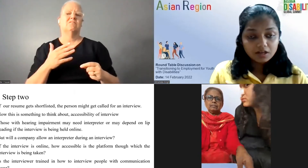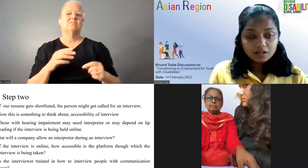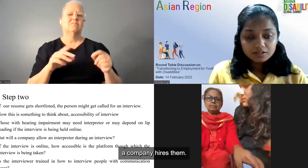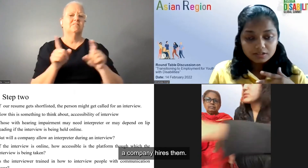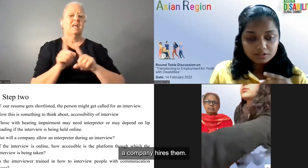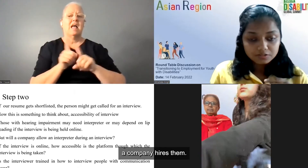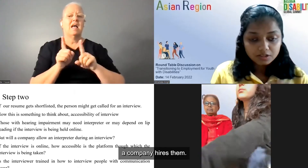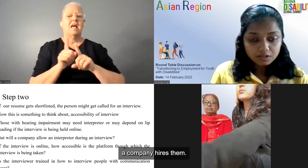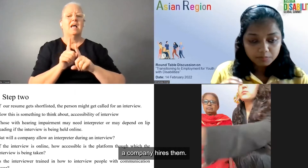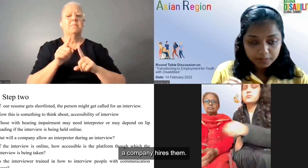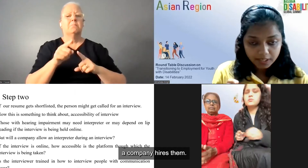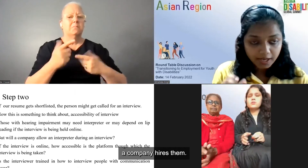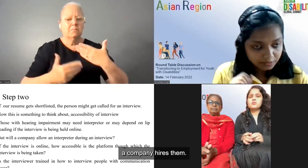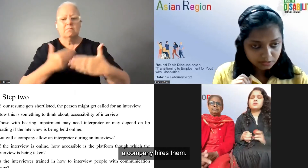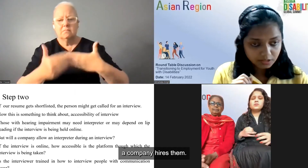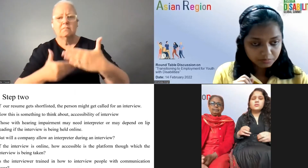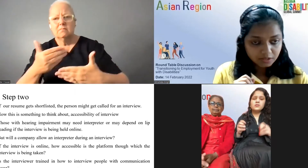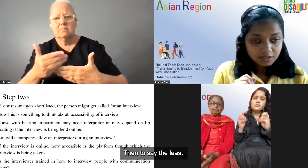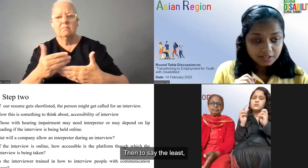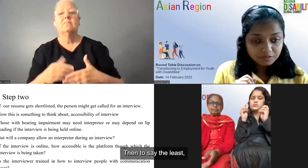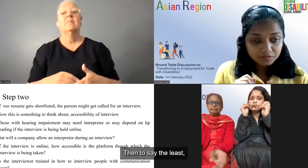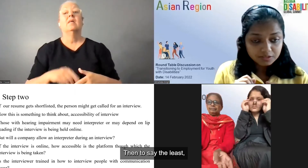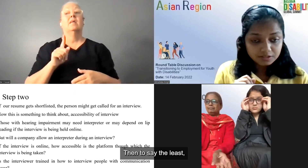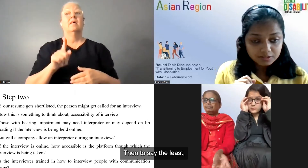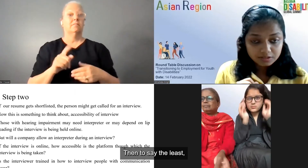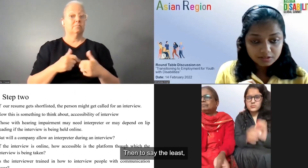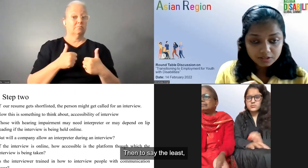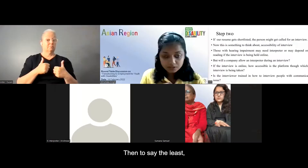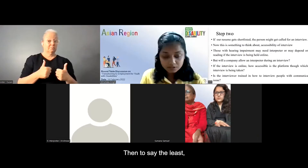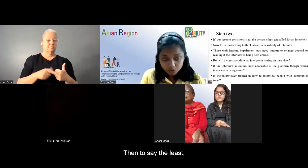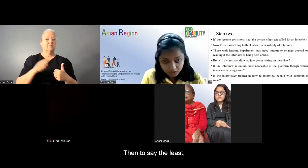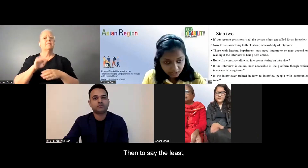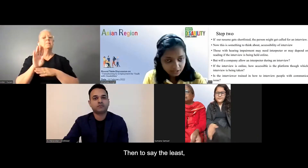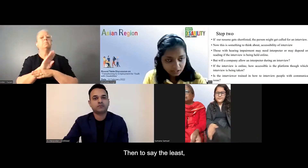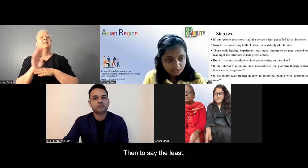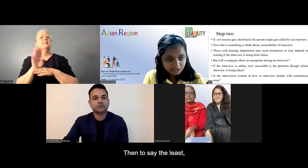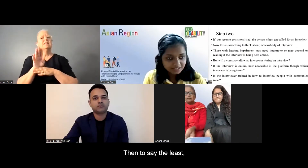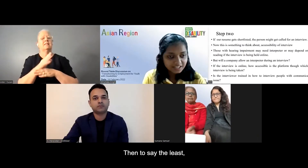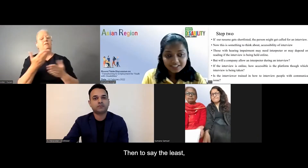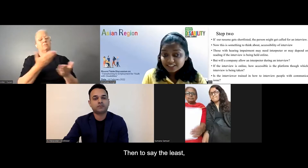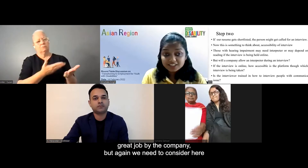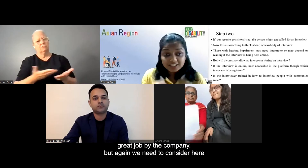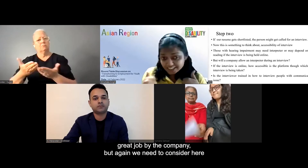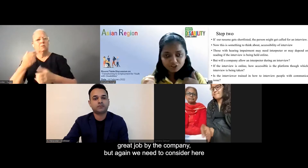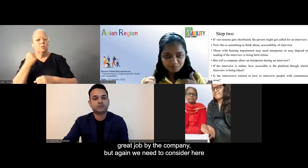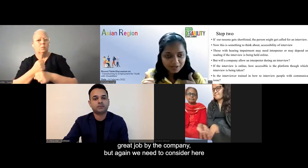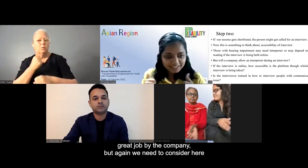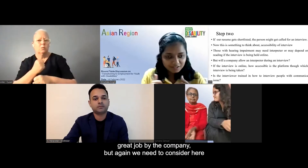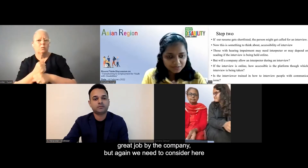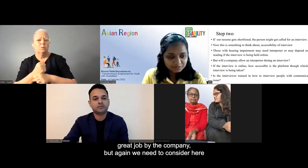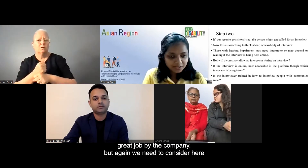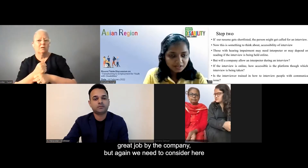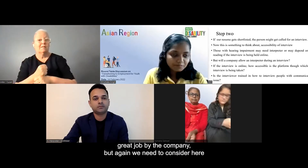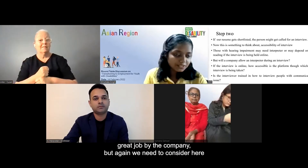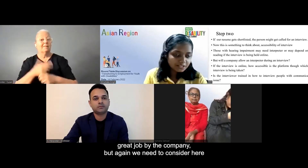then a company hires them. To say the least, it is a great job by the